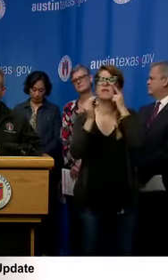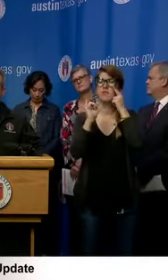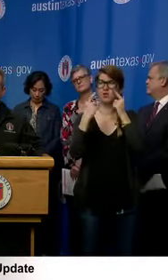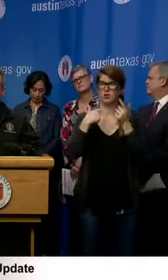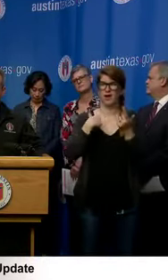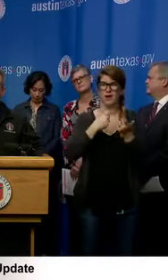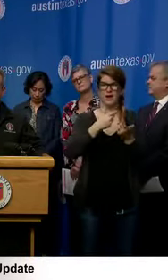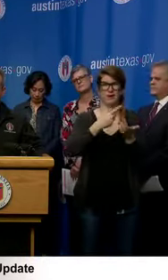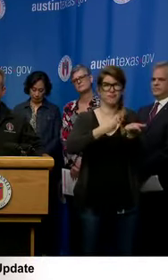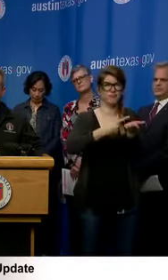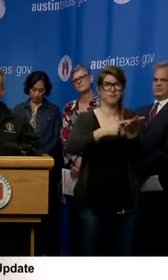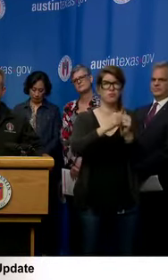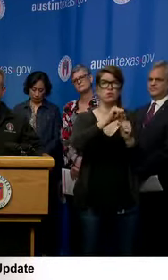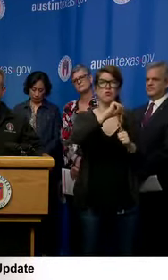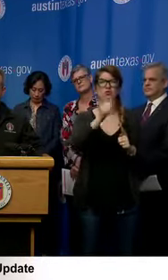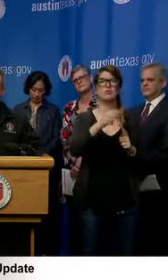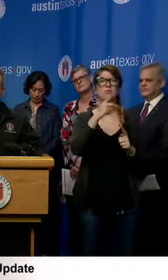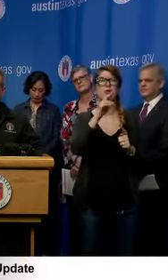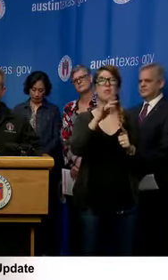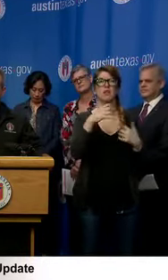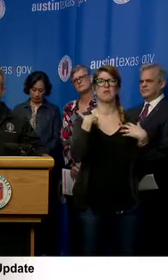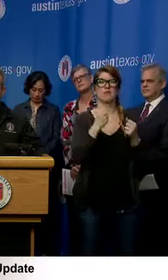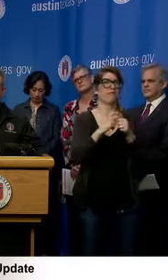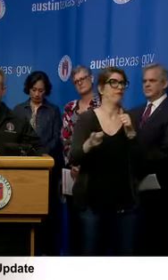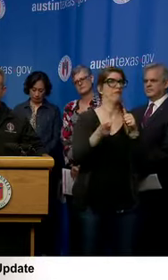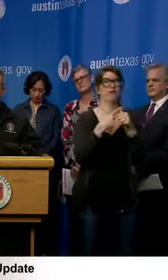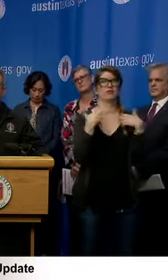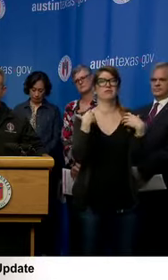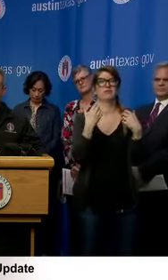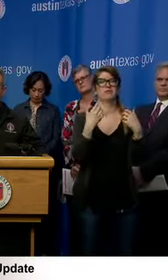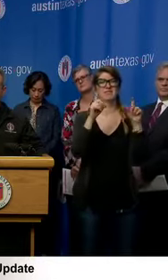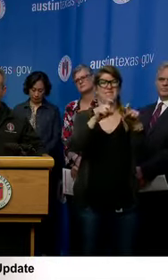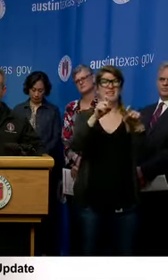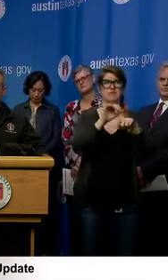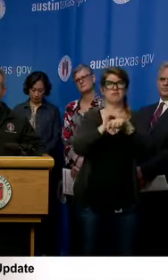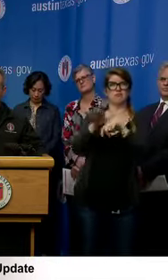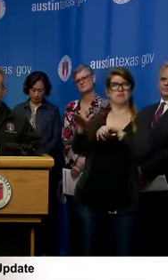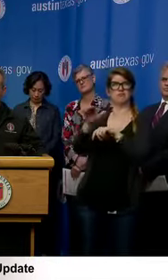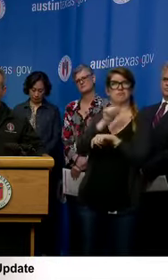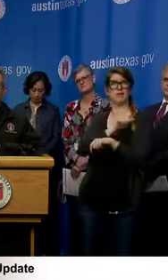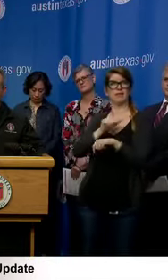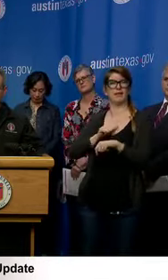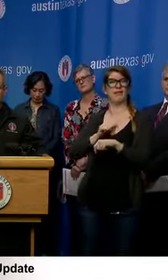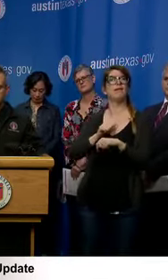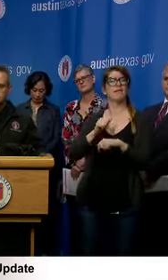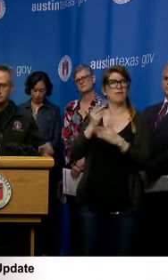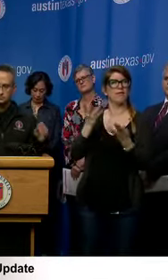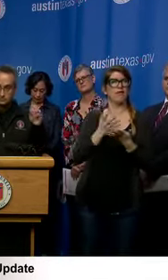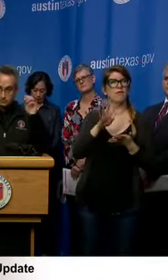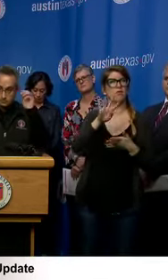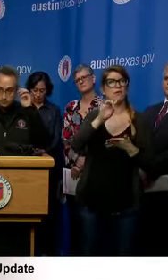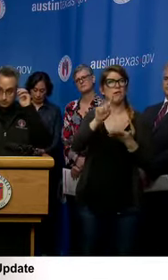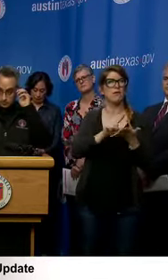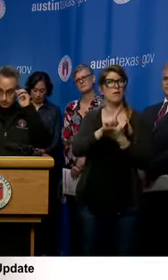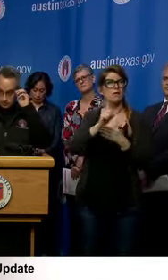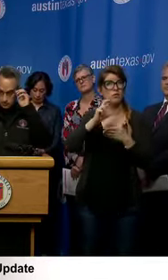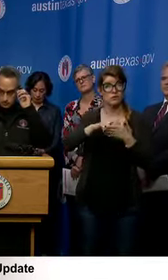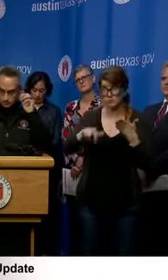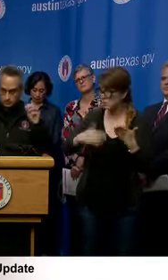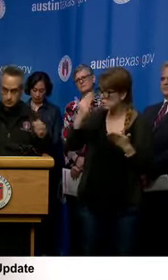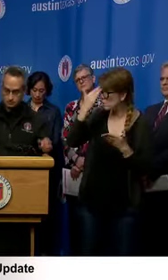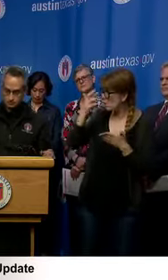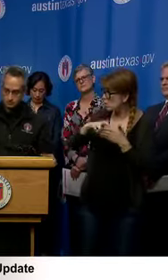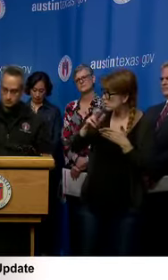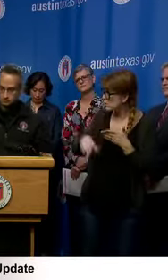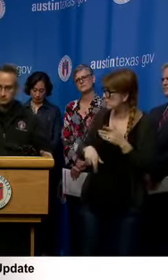talked to Austin Public Health about a test, the first test that was sent to Atlanta, and they said 48 hours given the results. Do you know those results?